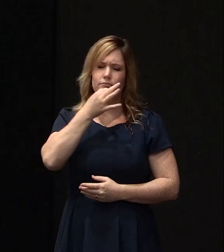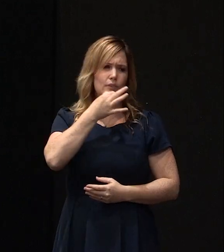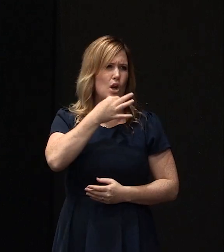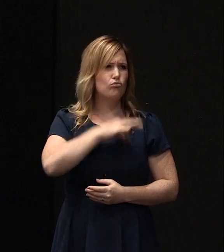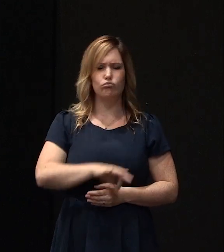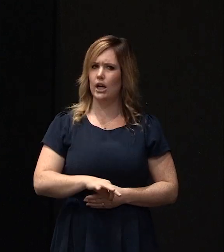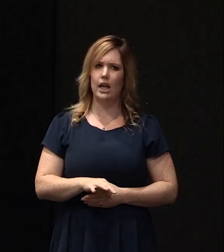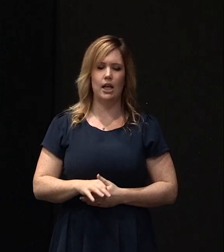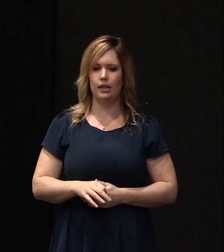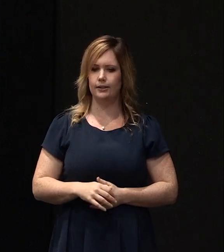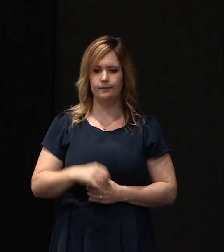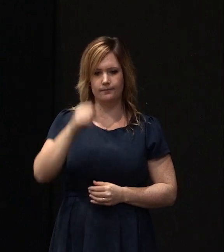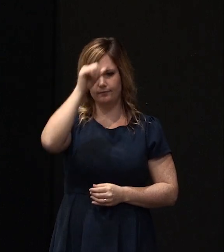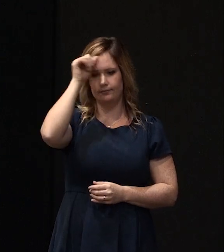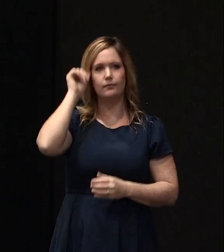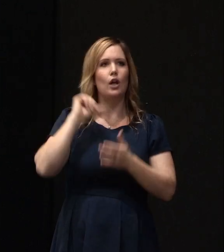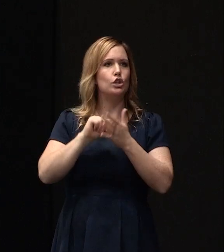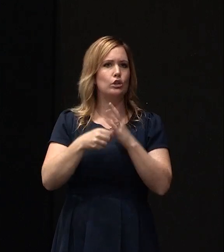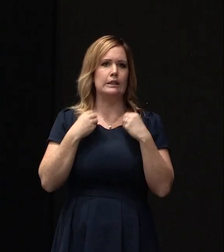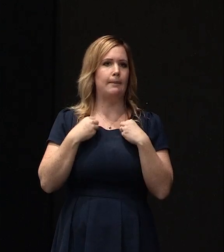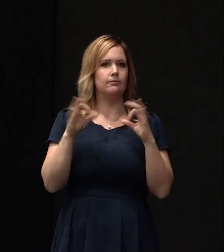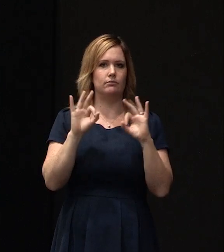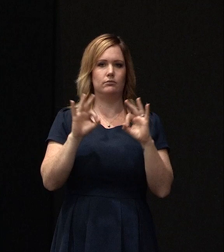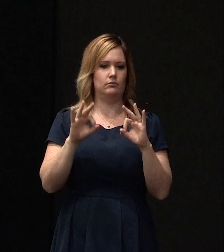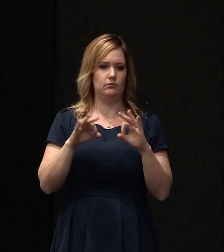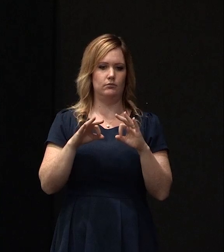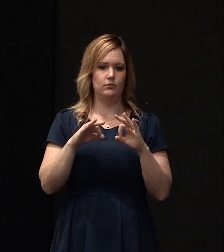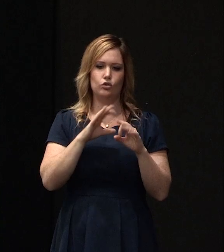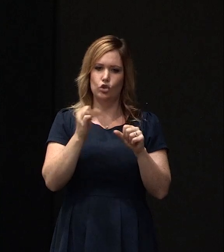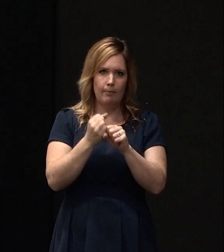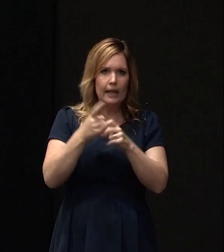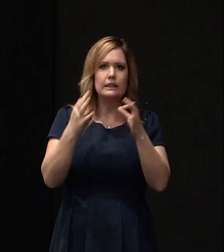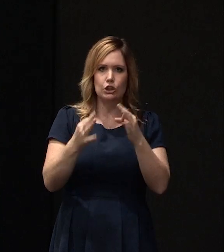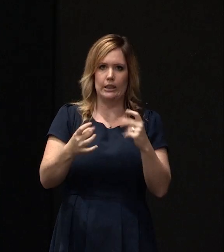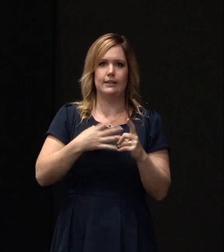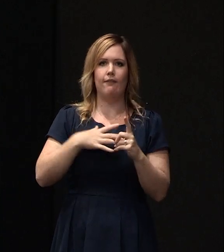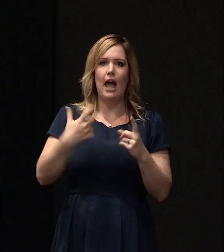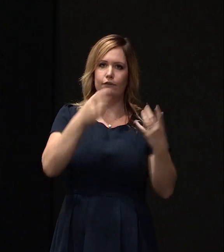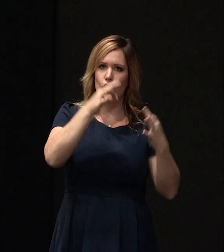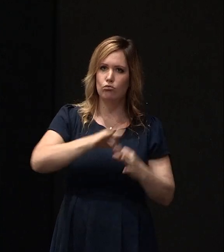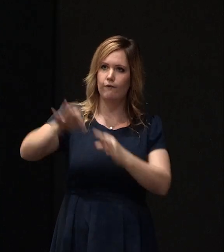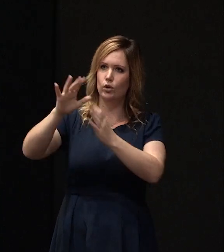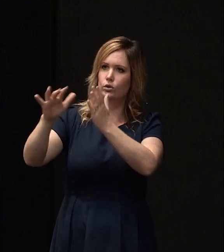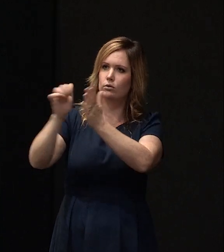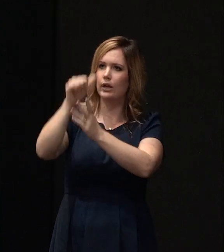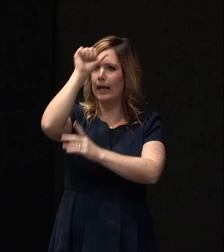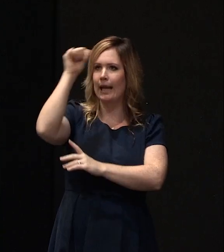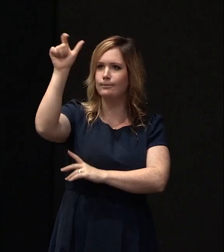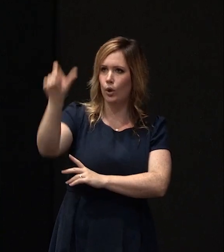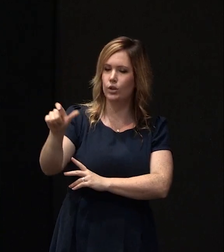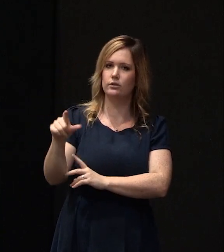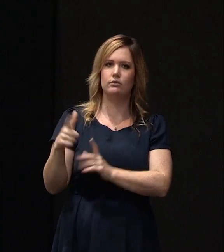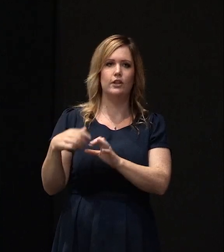And as insurers, we certainly don't make any of those decisions without really referring it to the right experts, which in this case are the